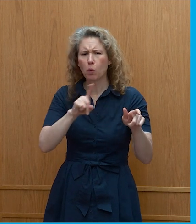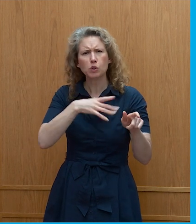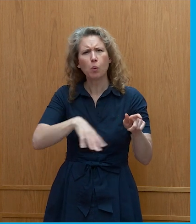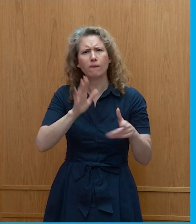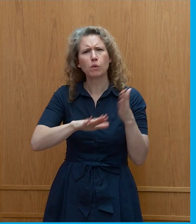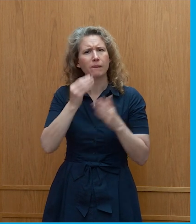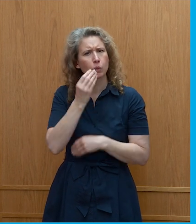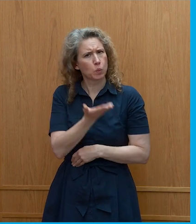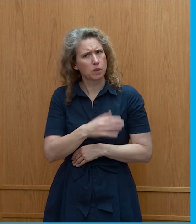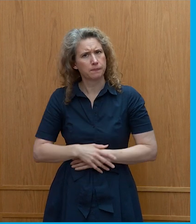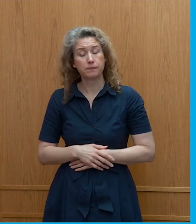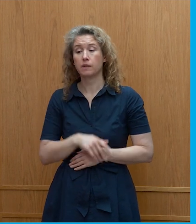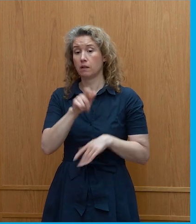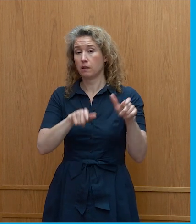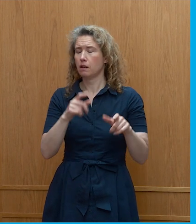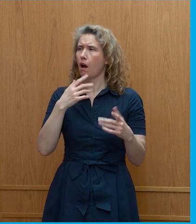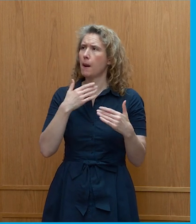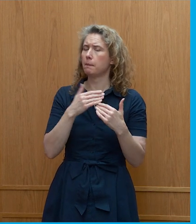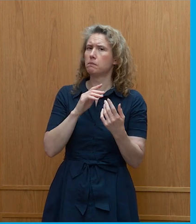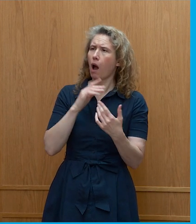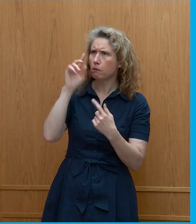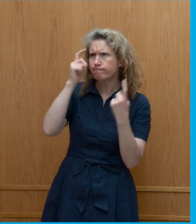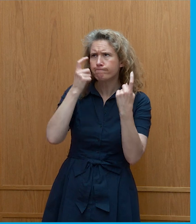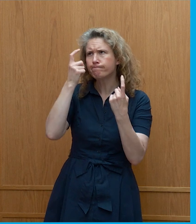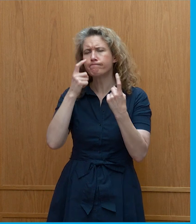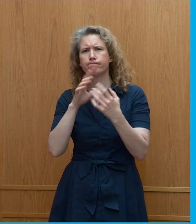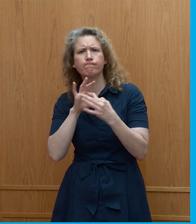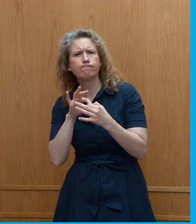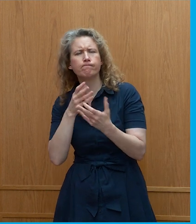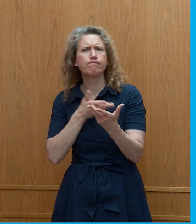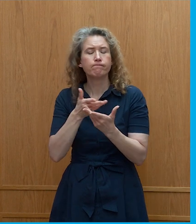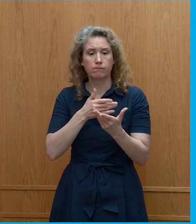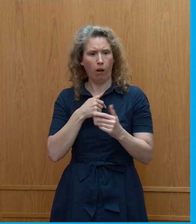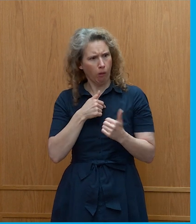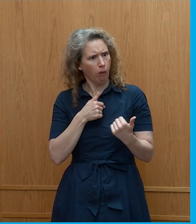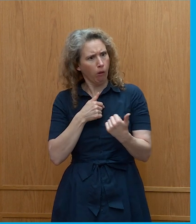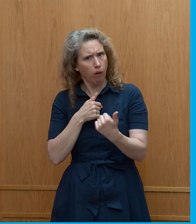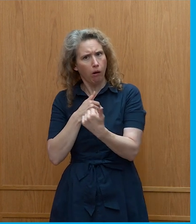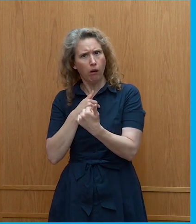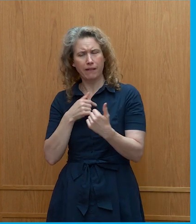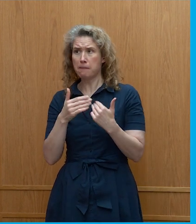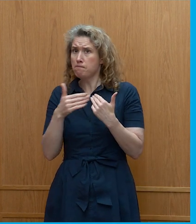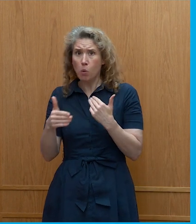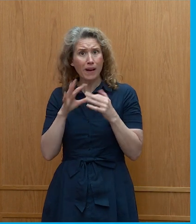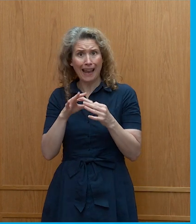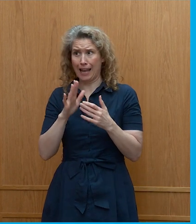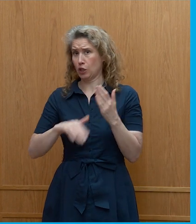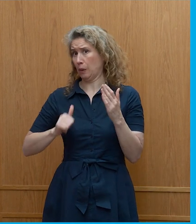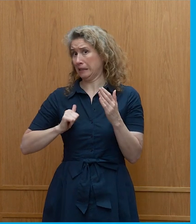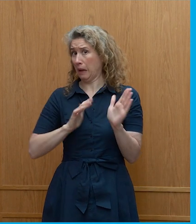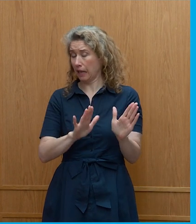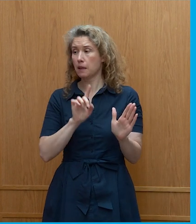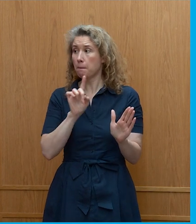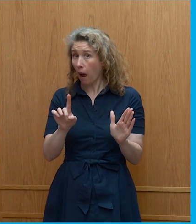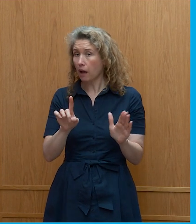and citizens are more thoughtful engaged understand far more than we probably give them credit for but they are